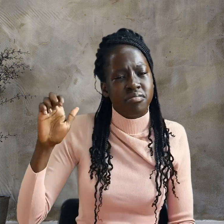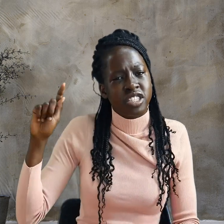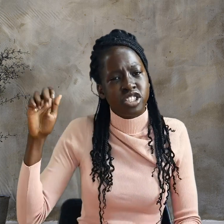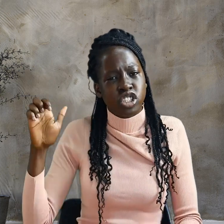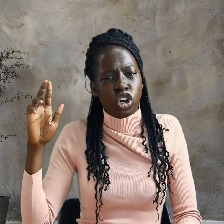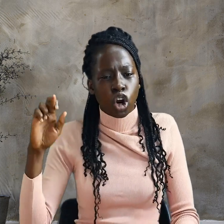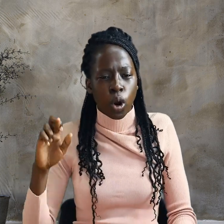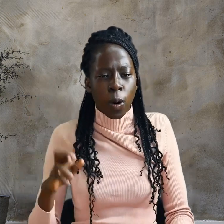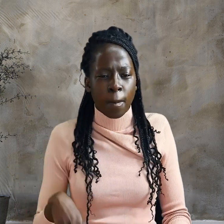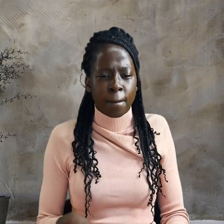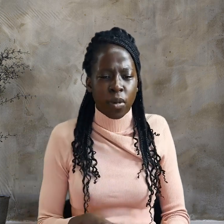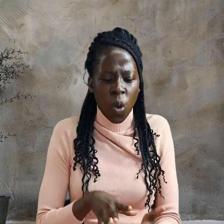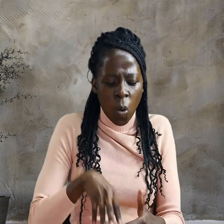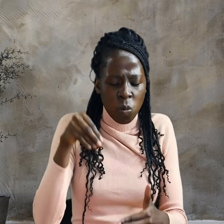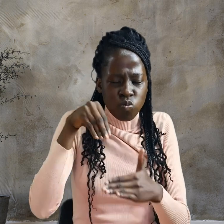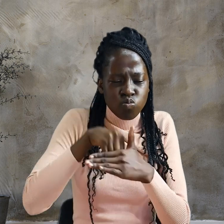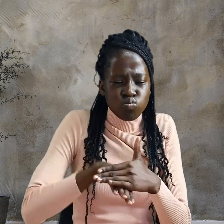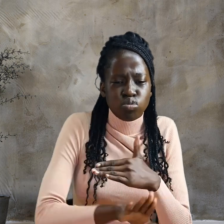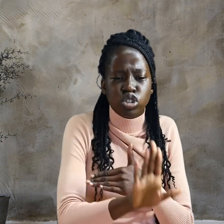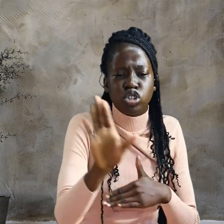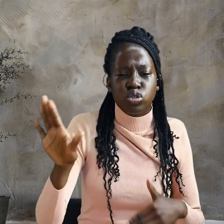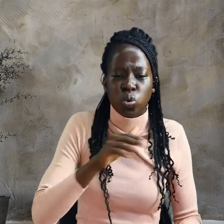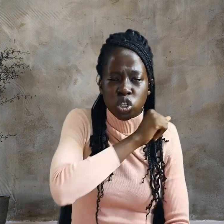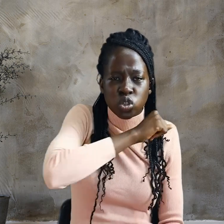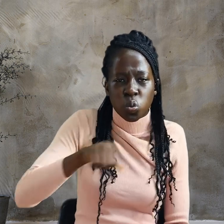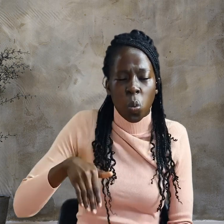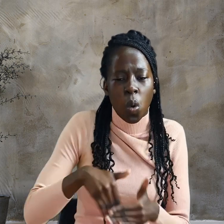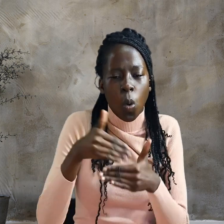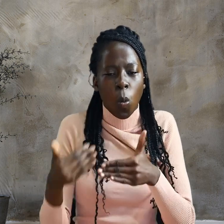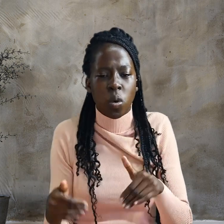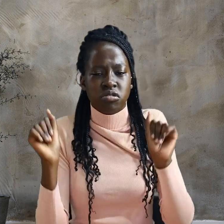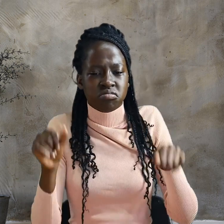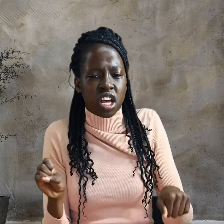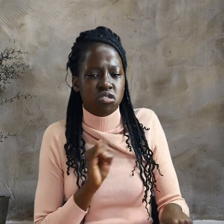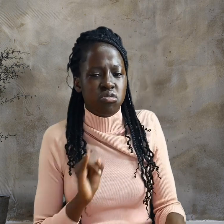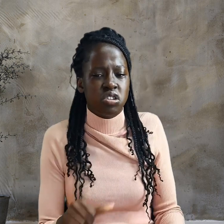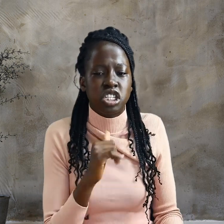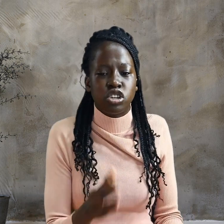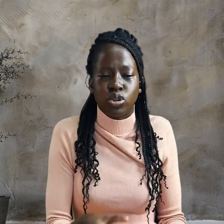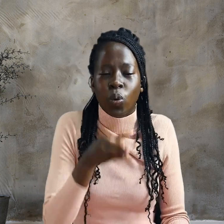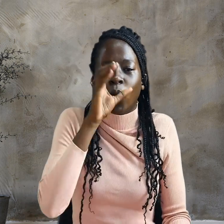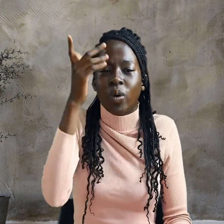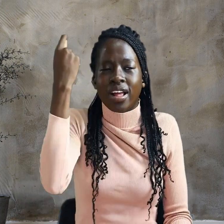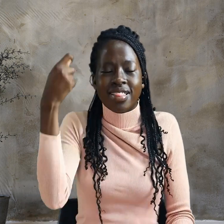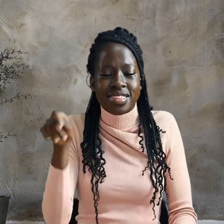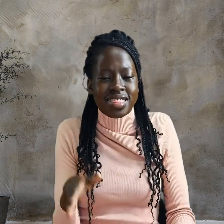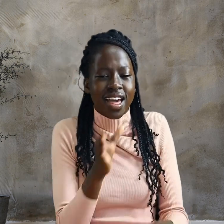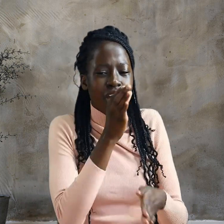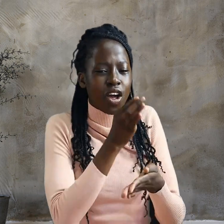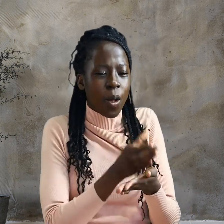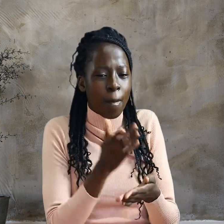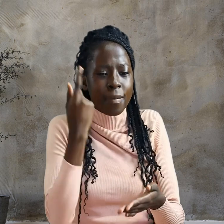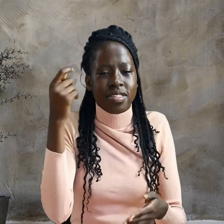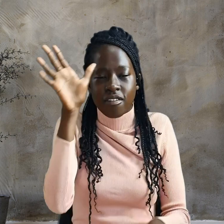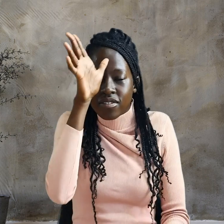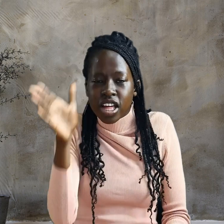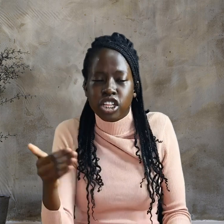me? Then the detachment of soldiers, with its commander and the Jewish officials,